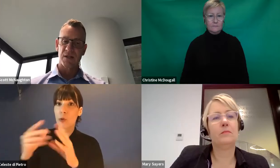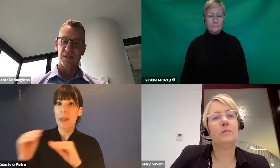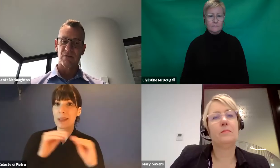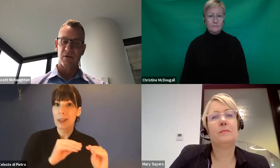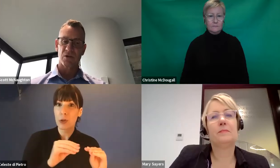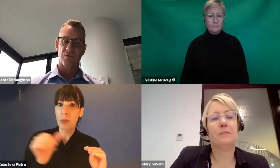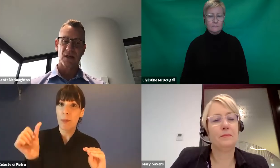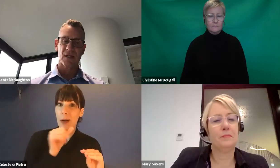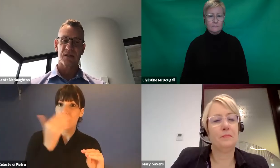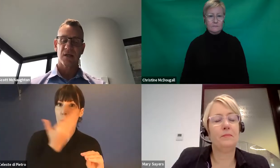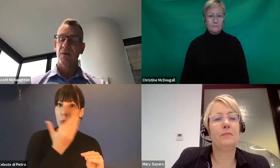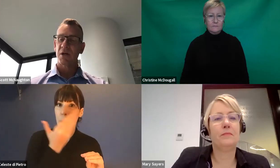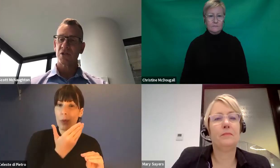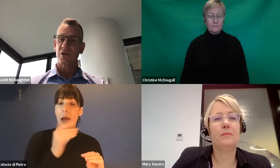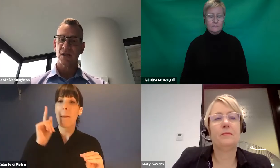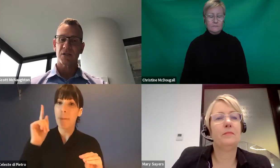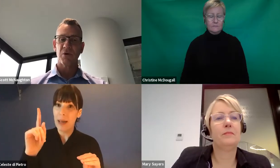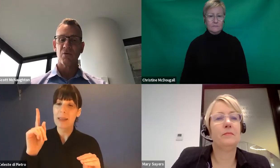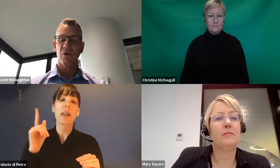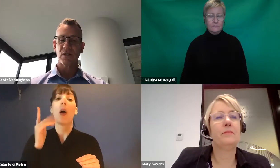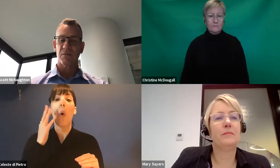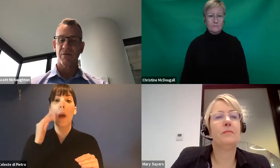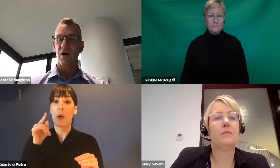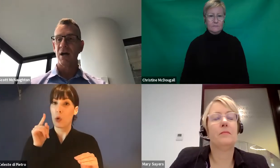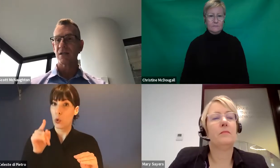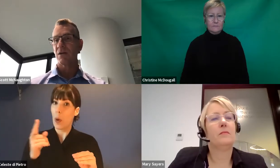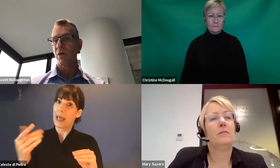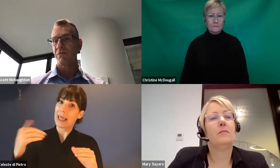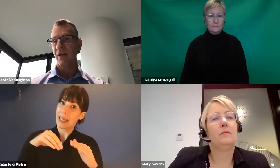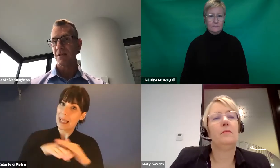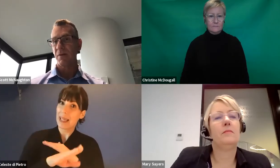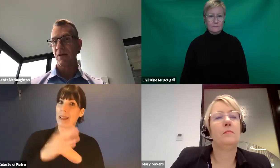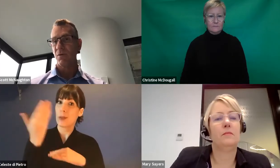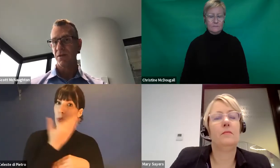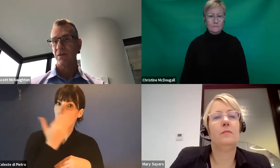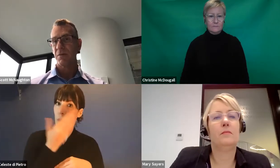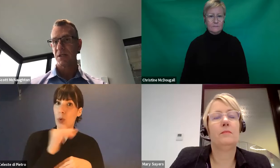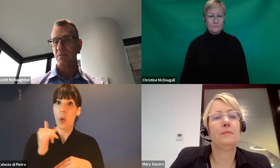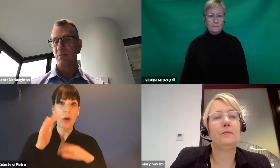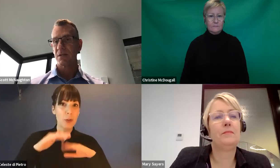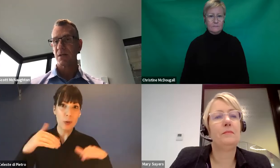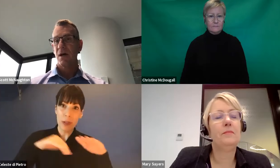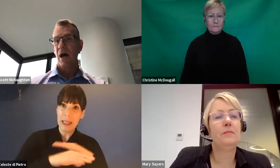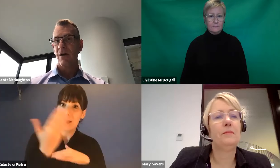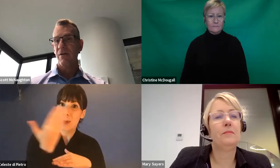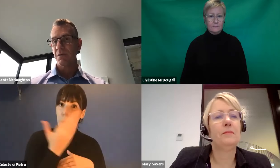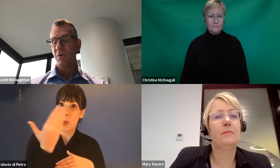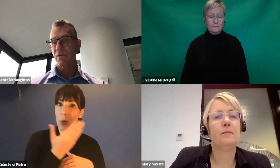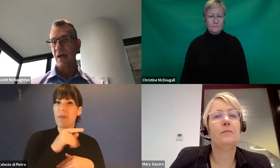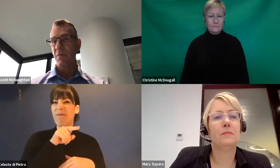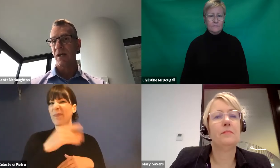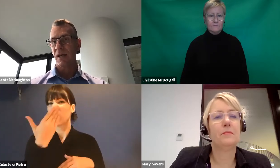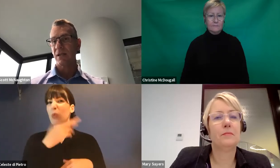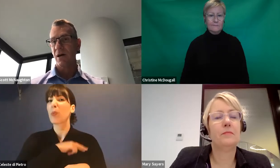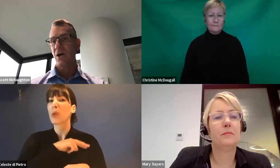for once they're in the school settings, but certainly support workers and providers can work flexibly with participants around the